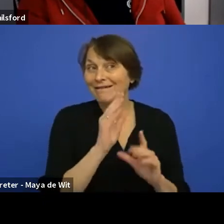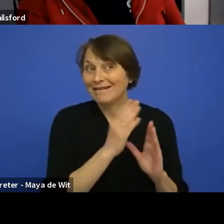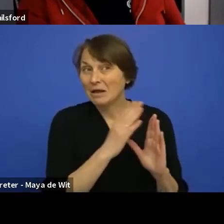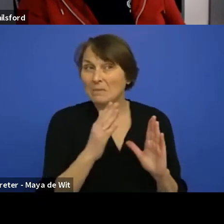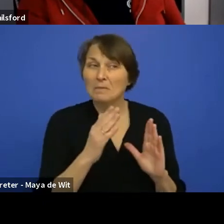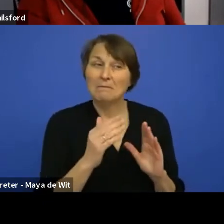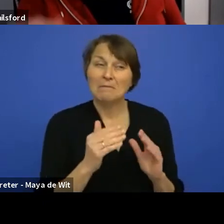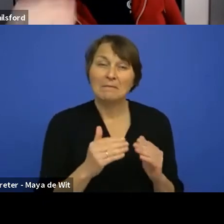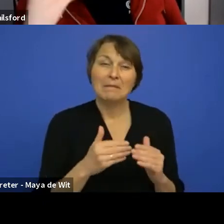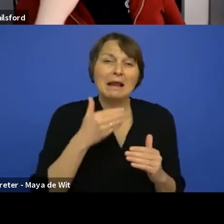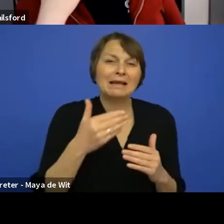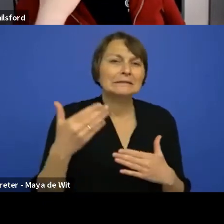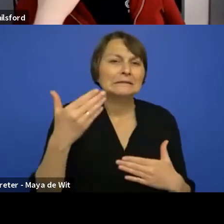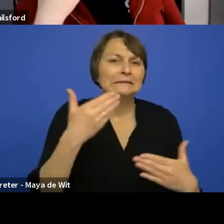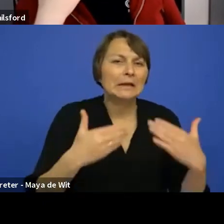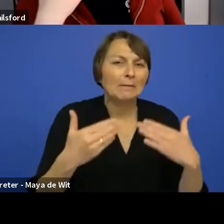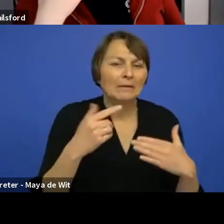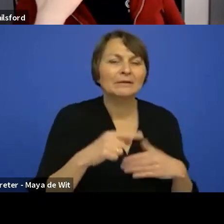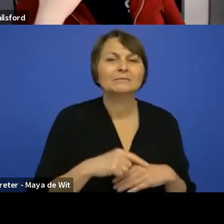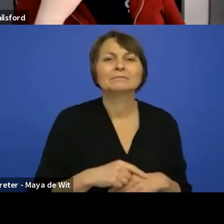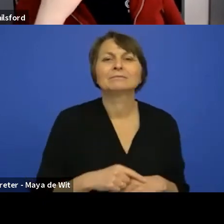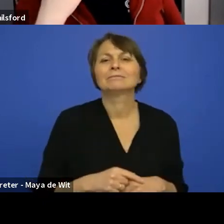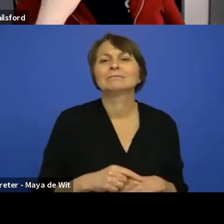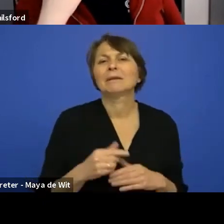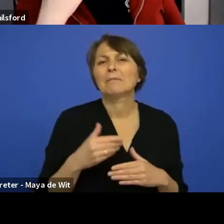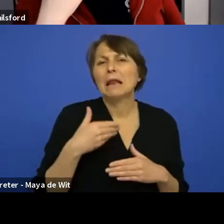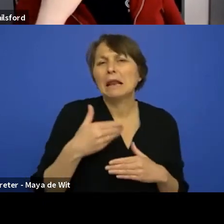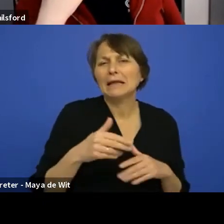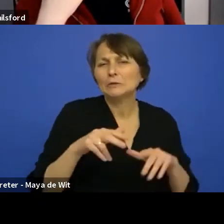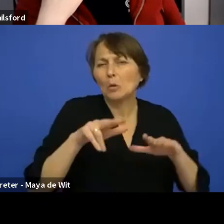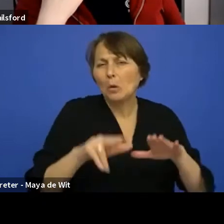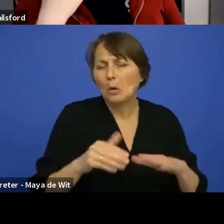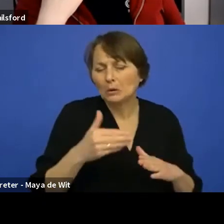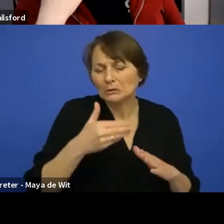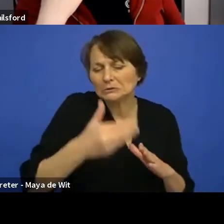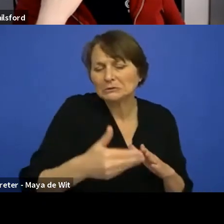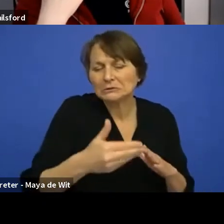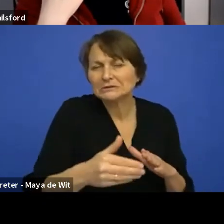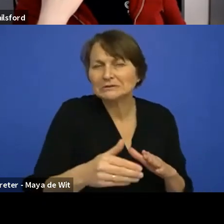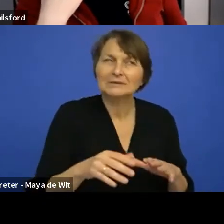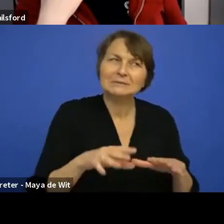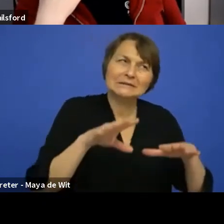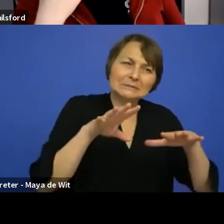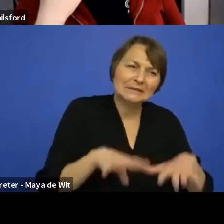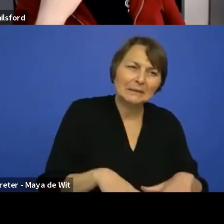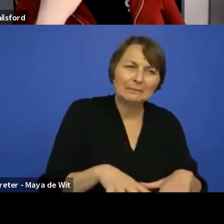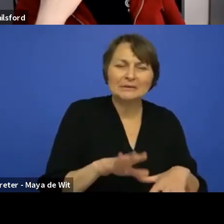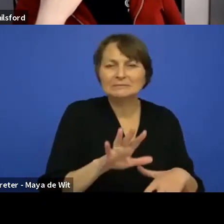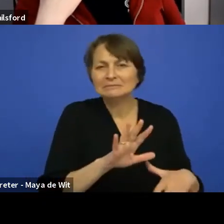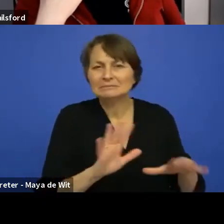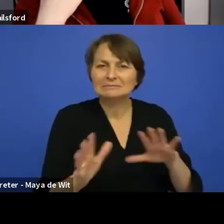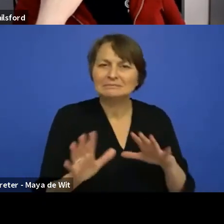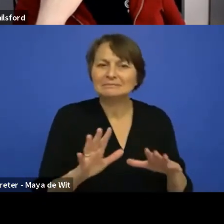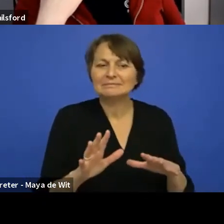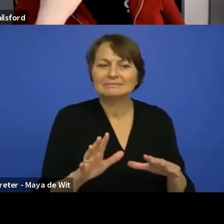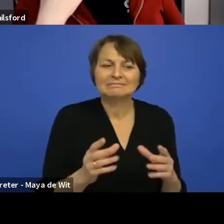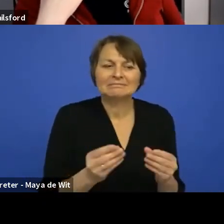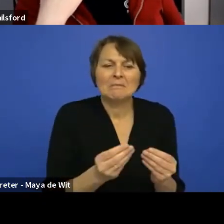the time of the Unicore release. So late August, it might be September. Like it depends on lots of stuff, uh, uh, also about what